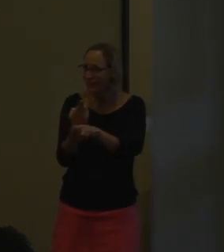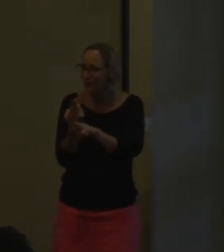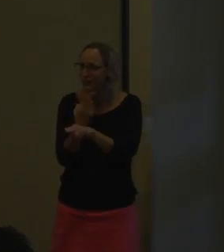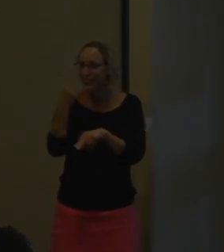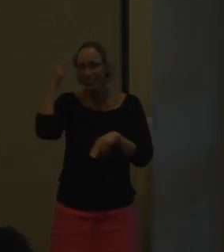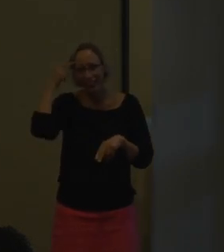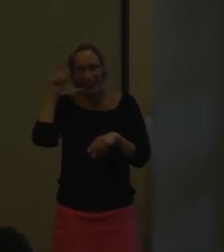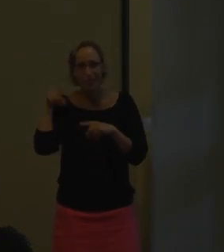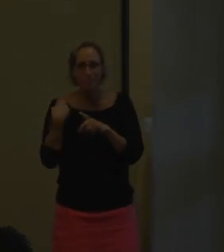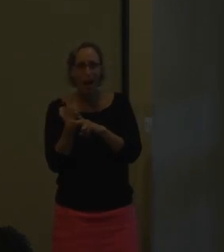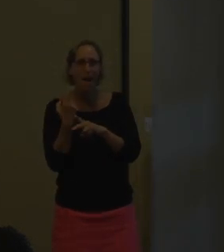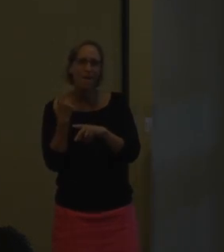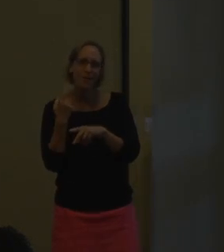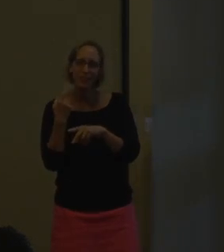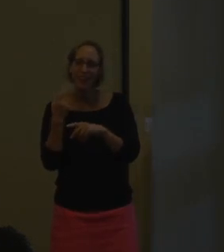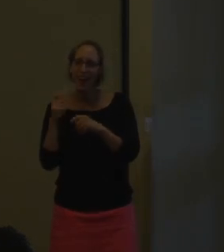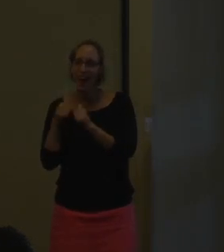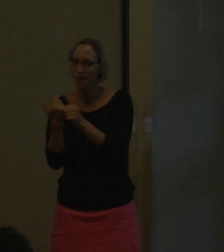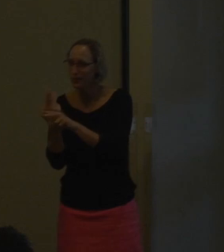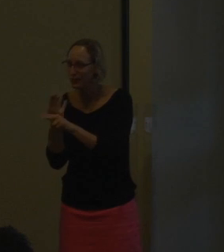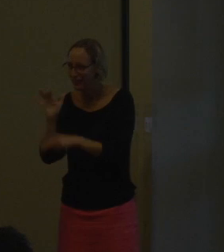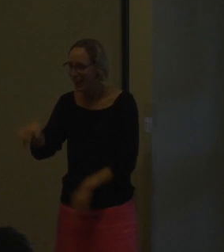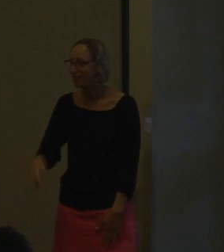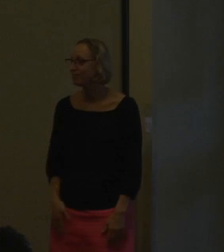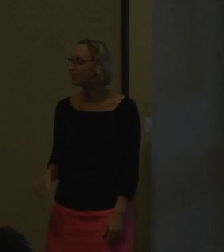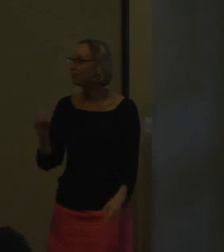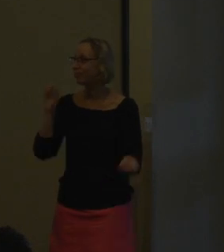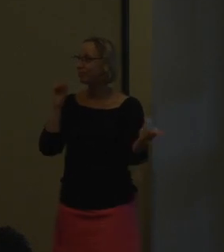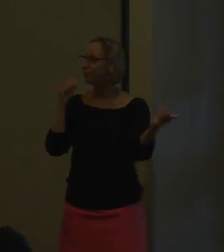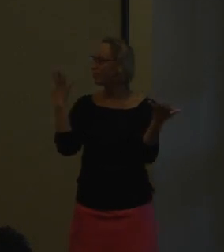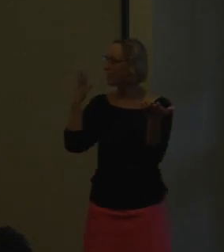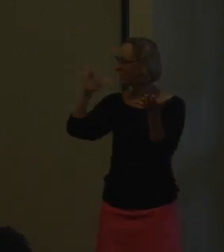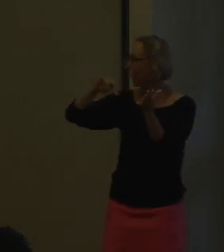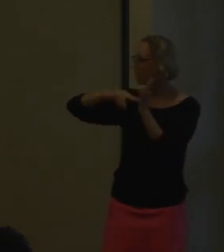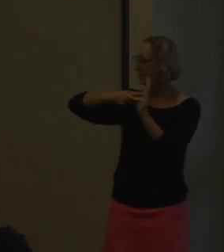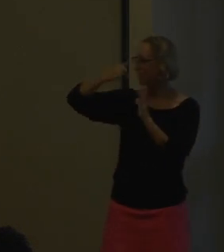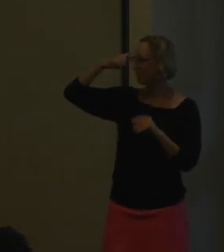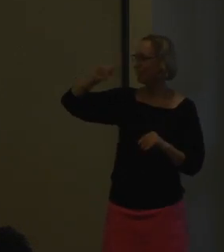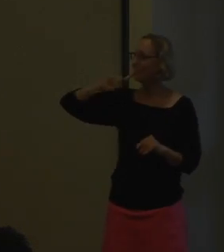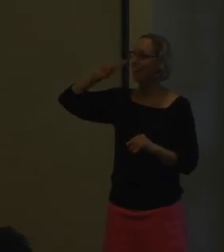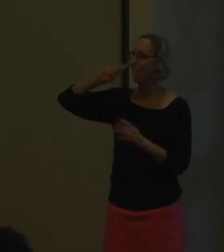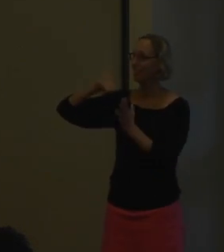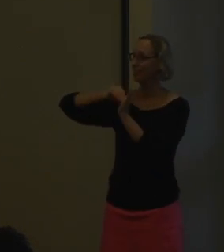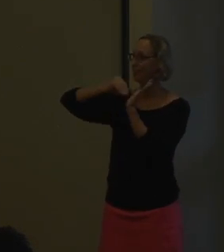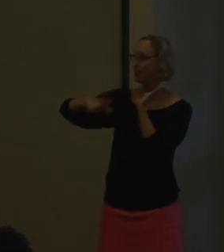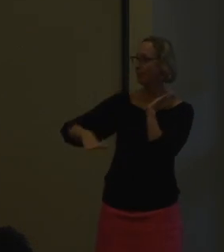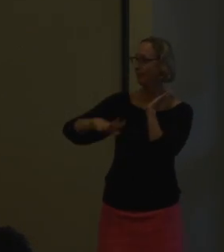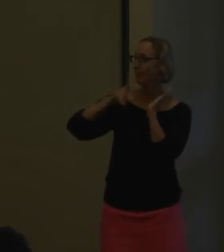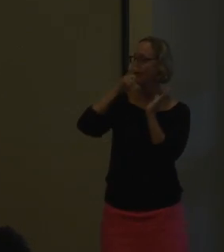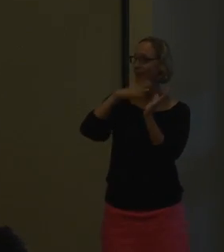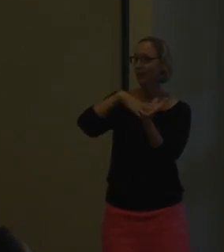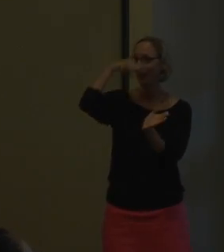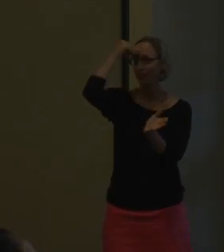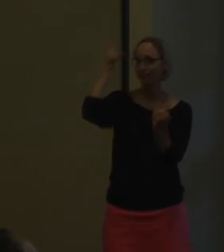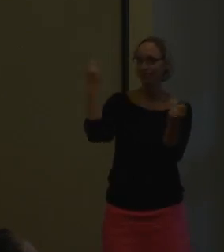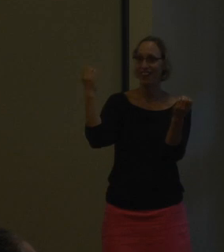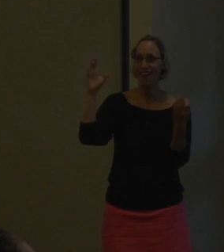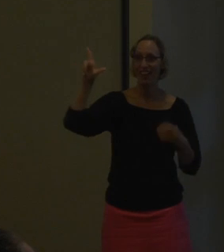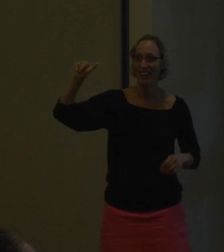But as you get older, you'll think about the language use. And so, that means for deaf students who learn